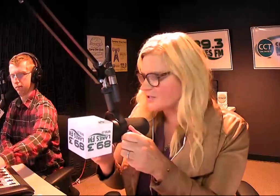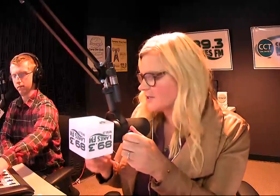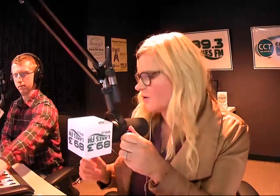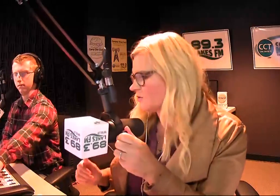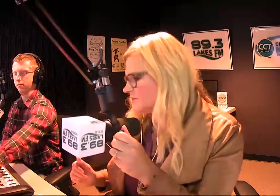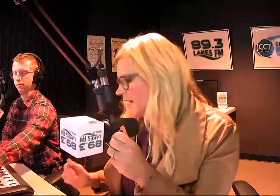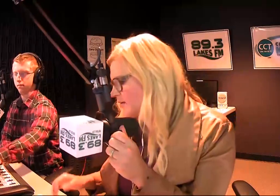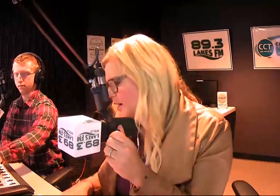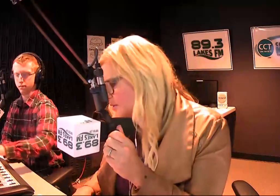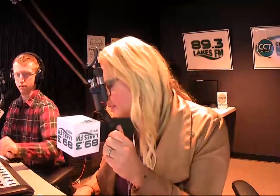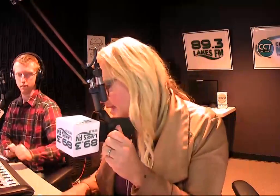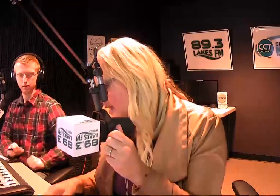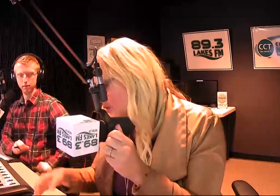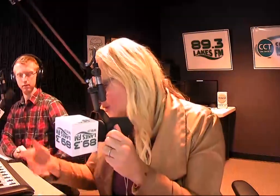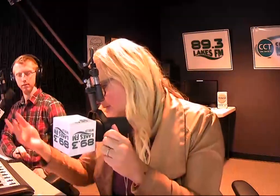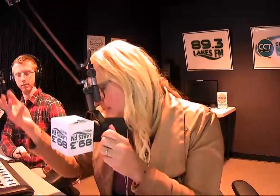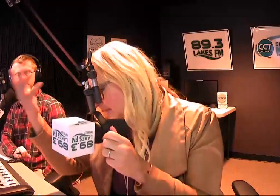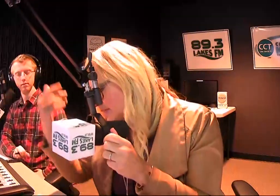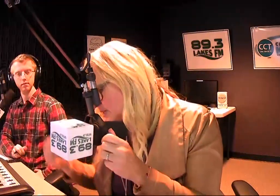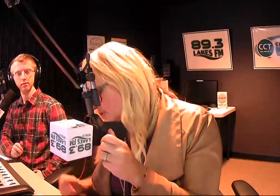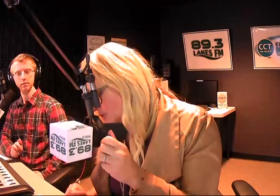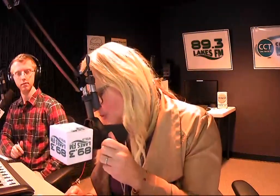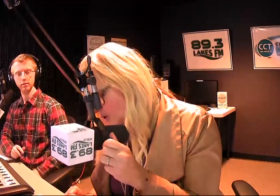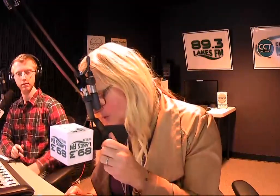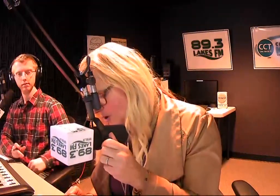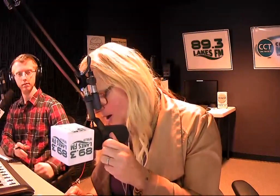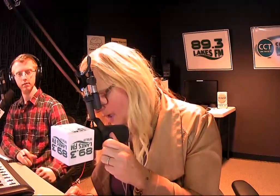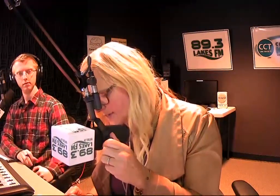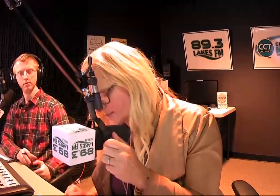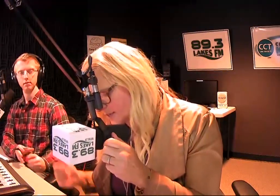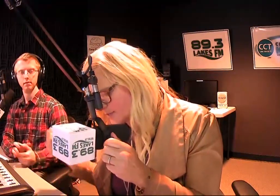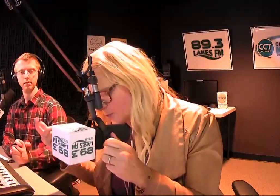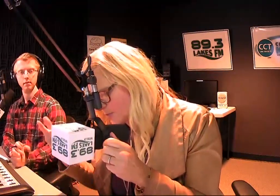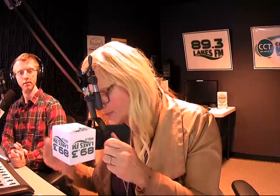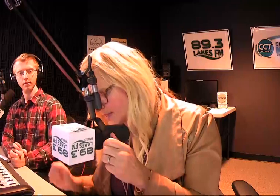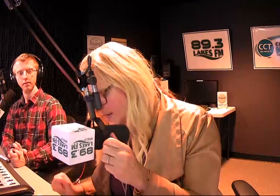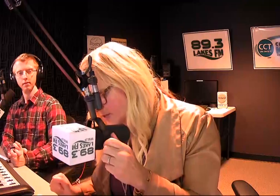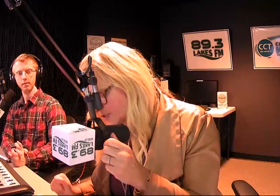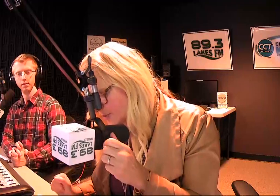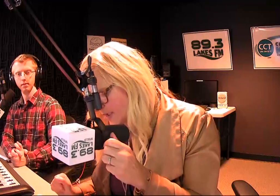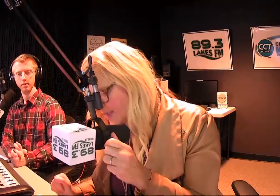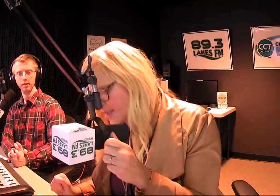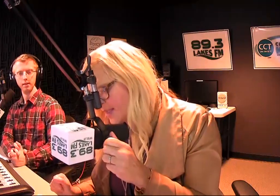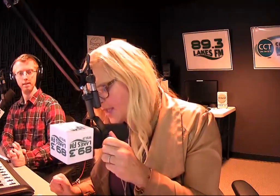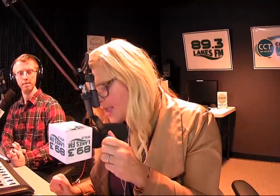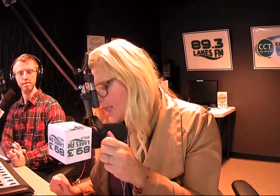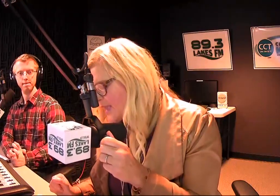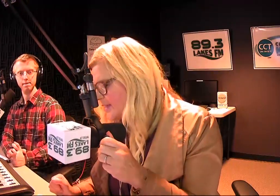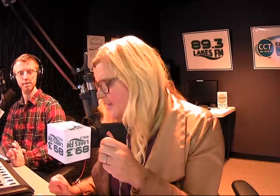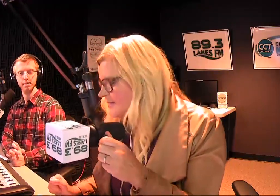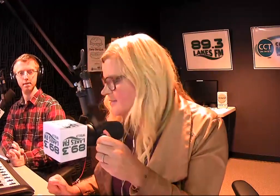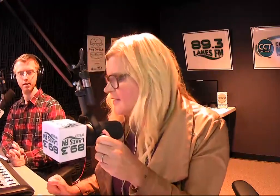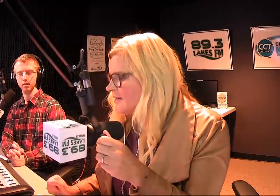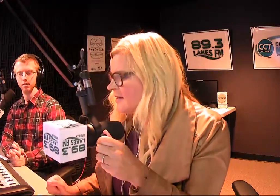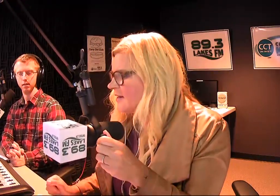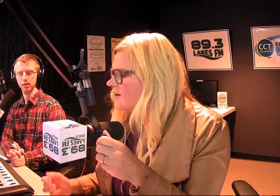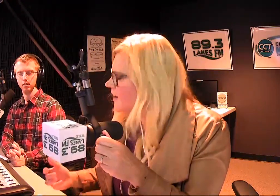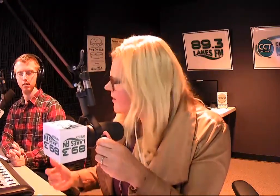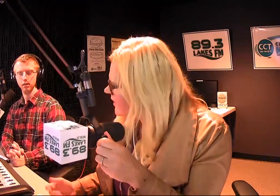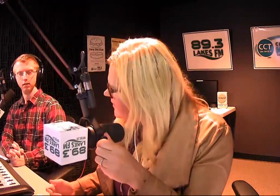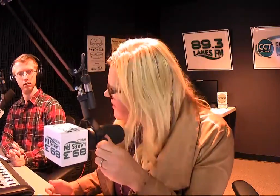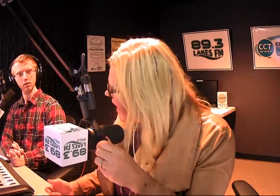this before. So, Tyler, will say, listening to her broadcast as we've been sitting here doing is